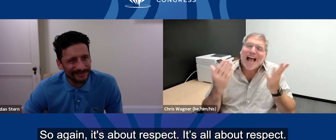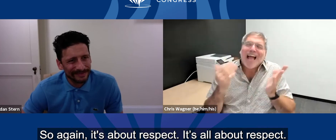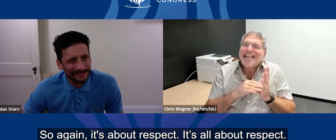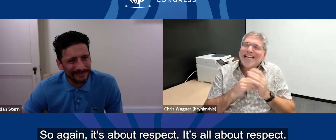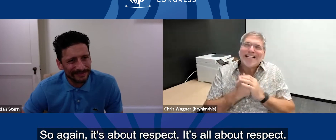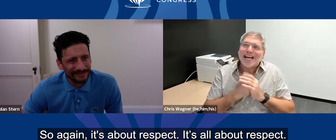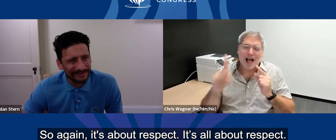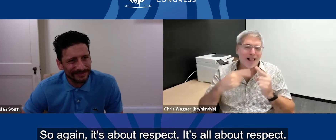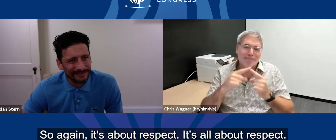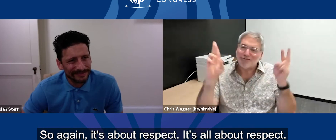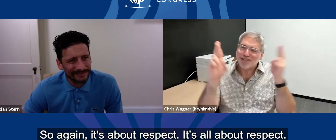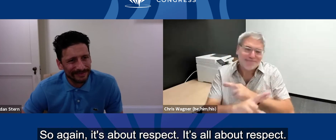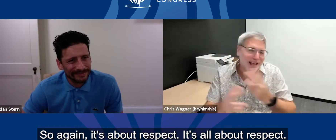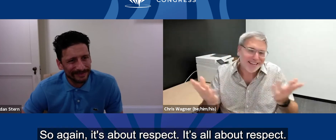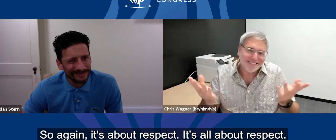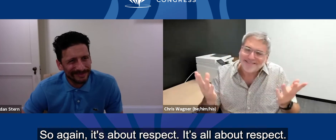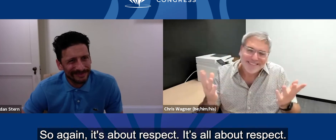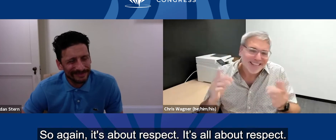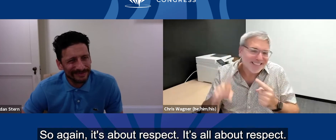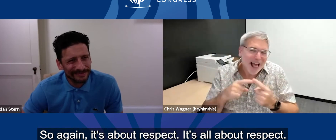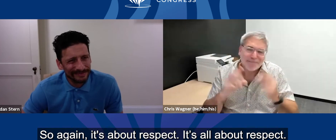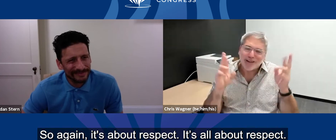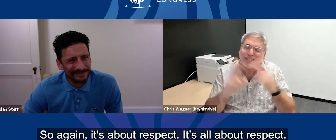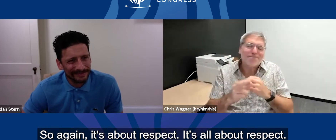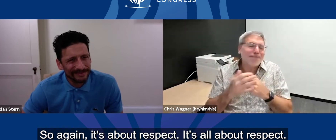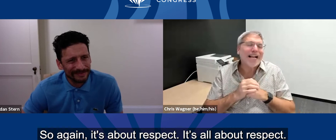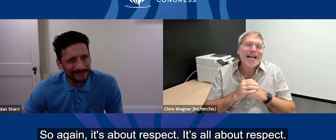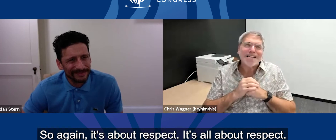But again, it's about respect. It's all about the respect.